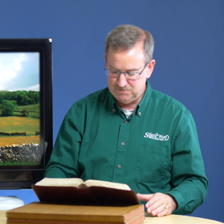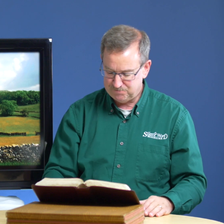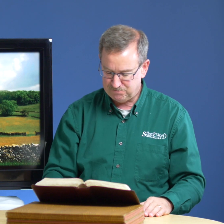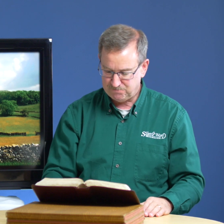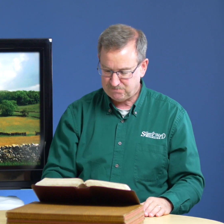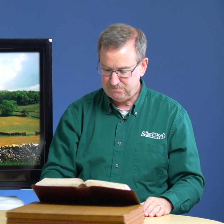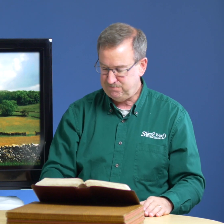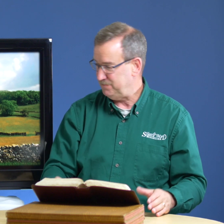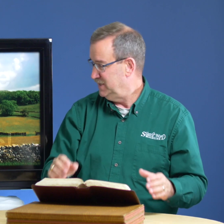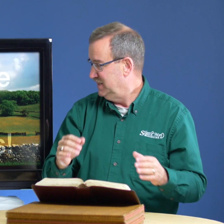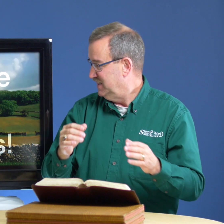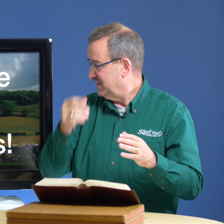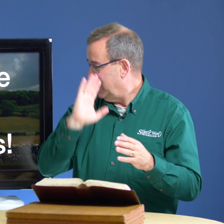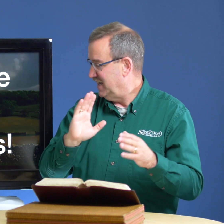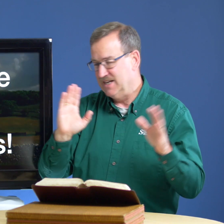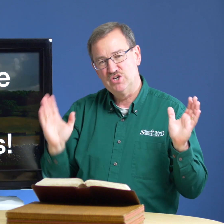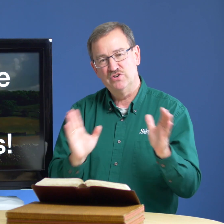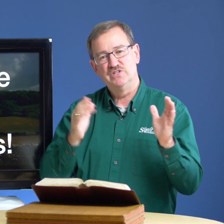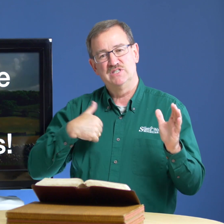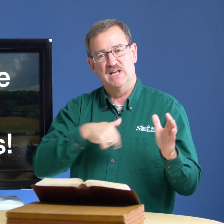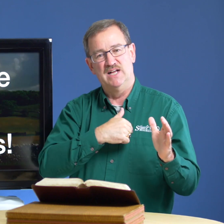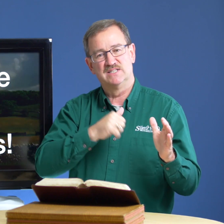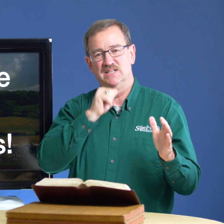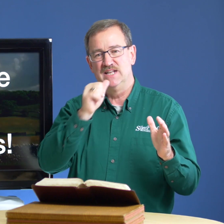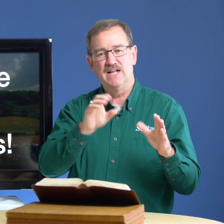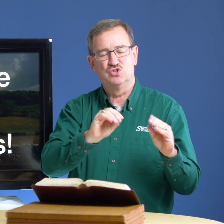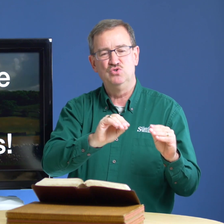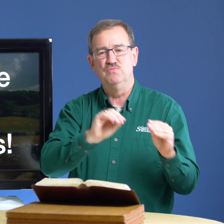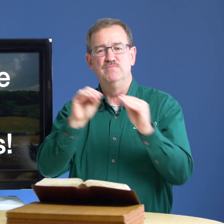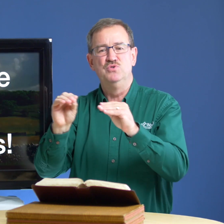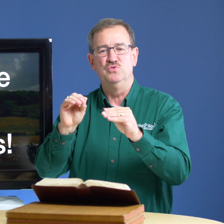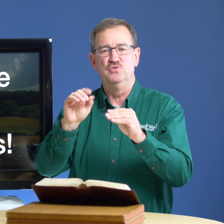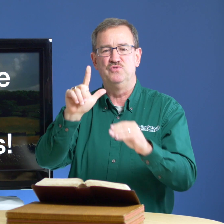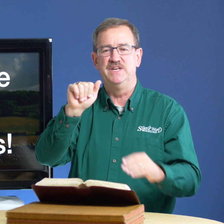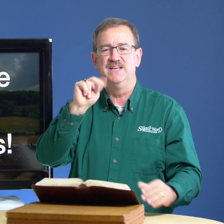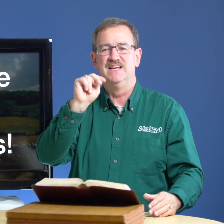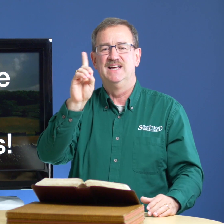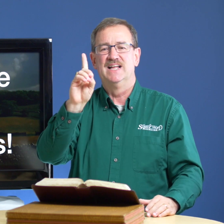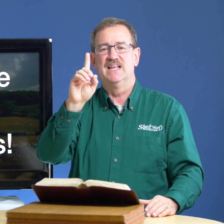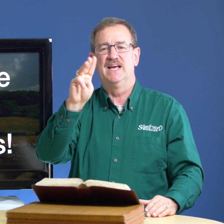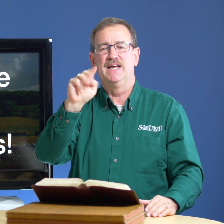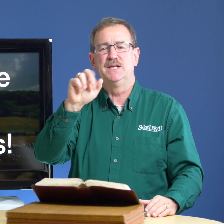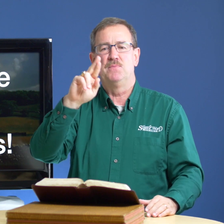god encourages us not to move the landmark